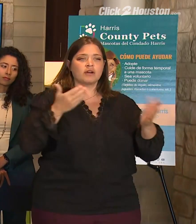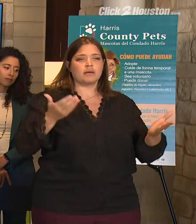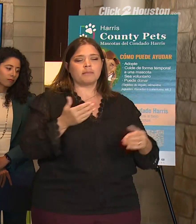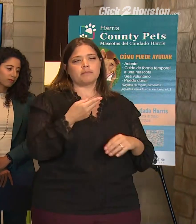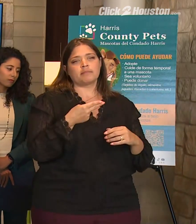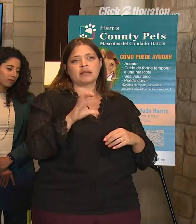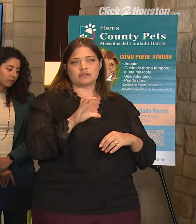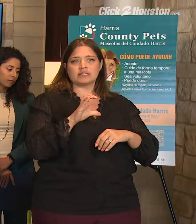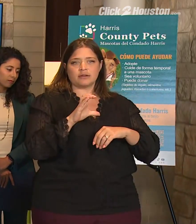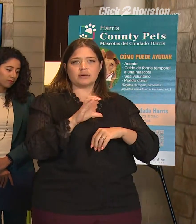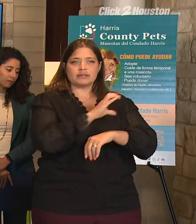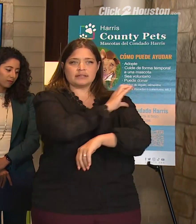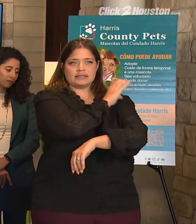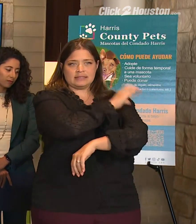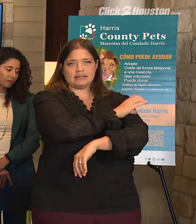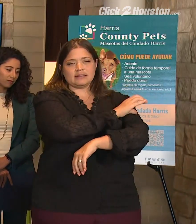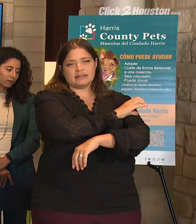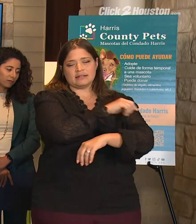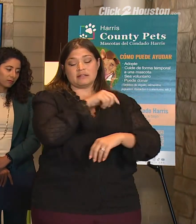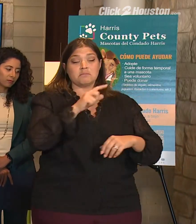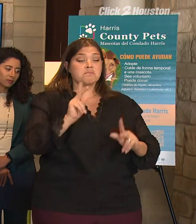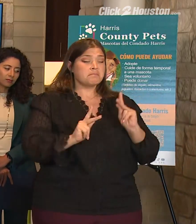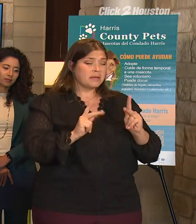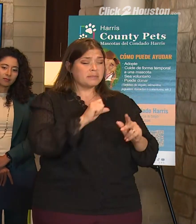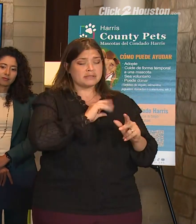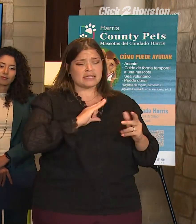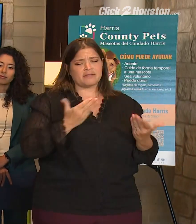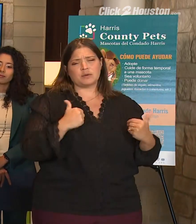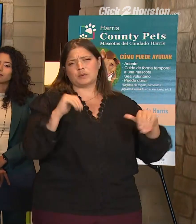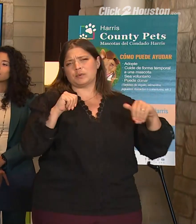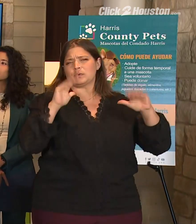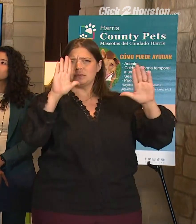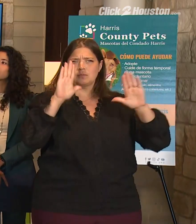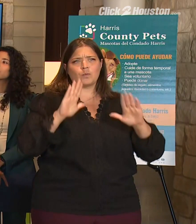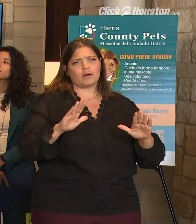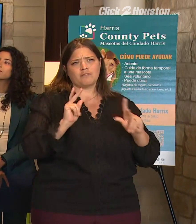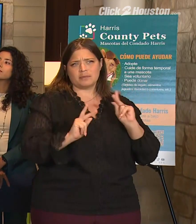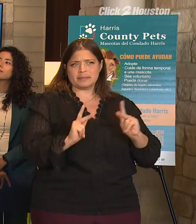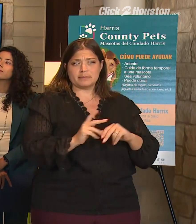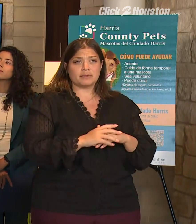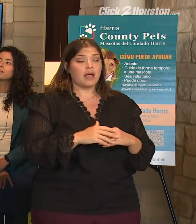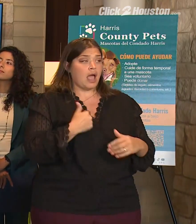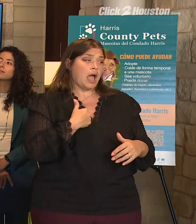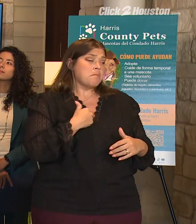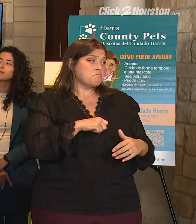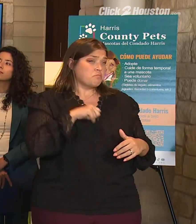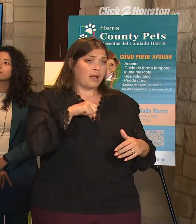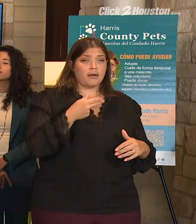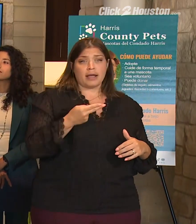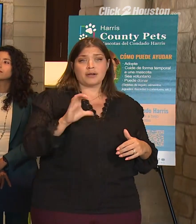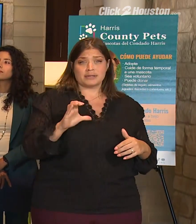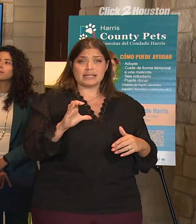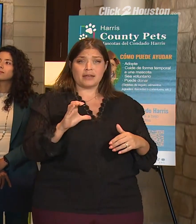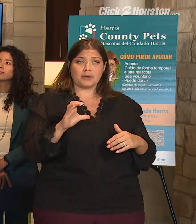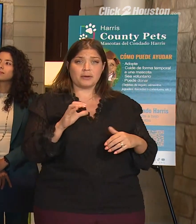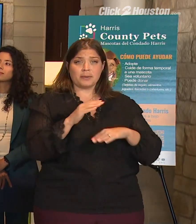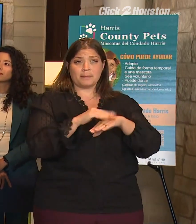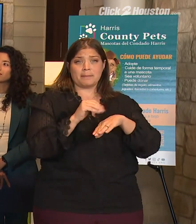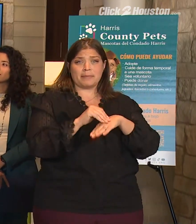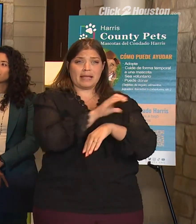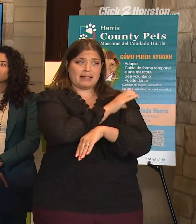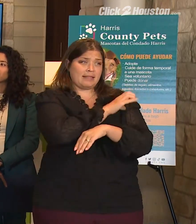make this clinic possible. And I'm proud to have the Harris County Pets Clinic in my precinct.